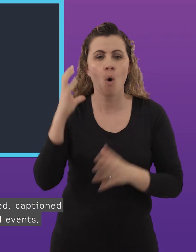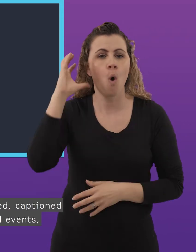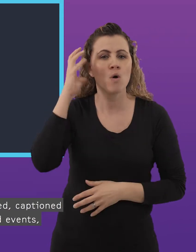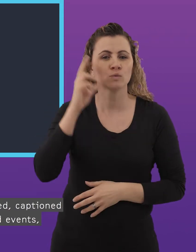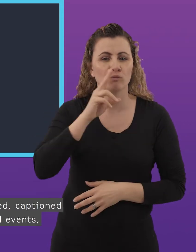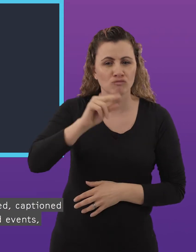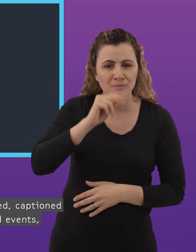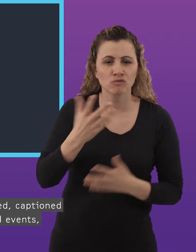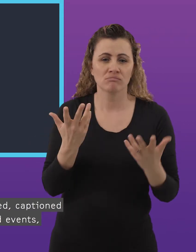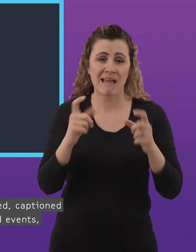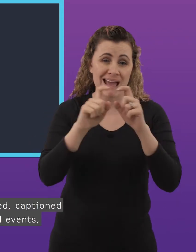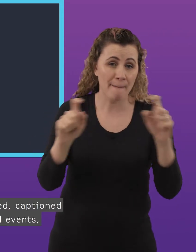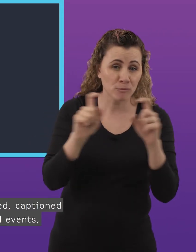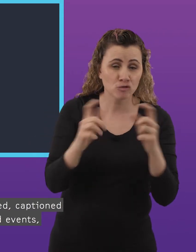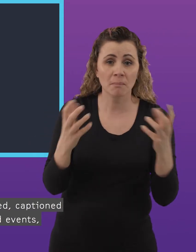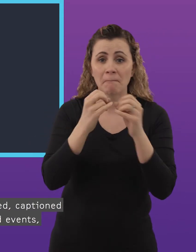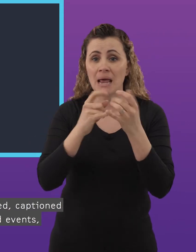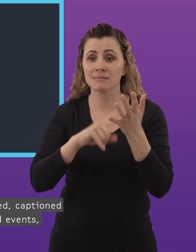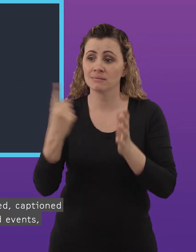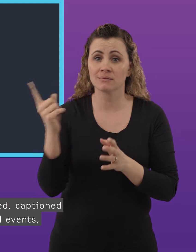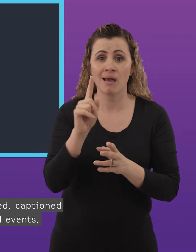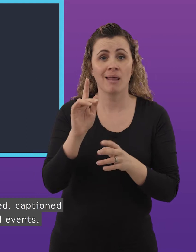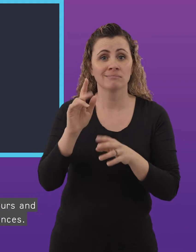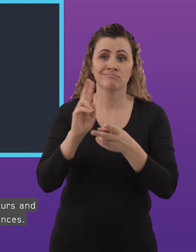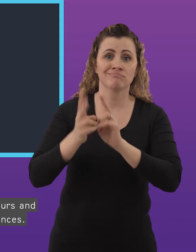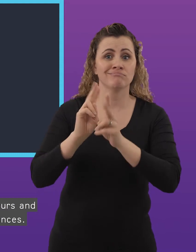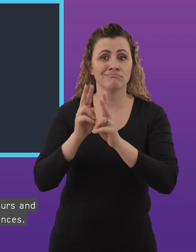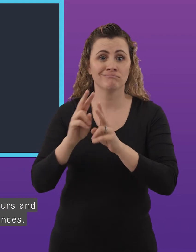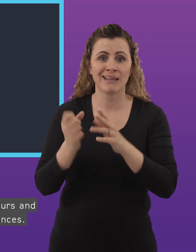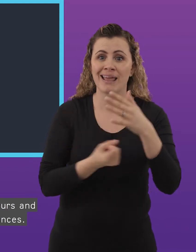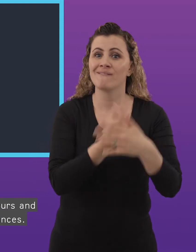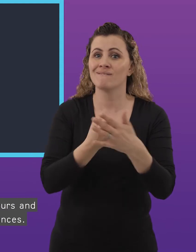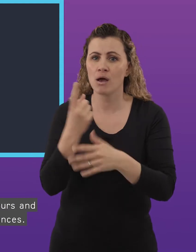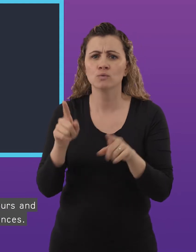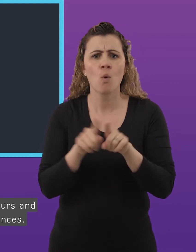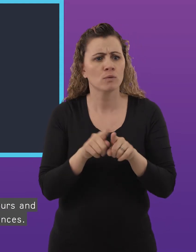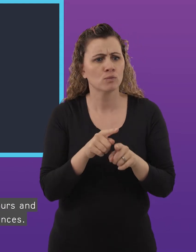captioned and BSL interpreted events as well as touch tours and relaxed performances